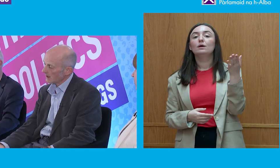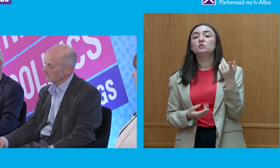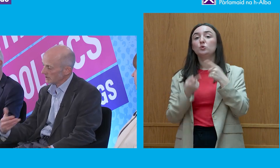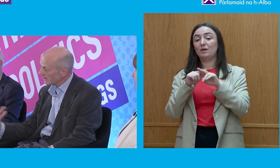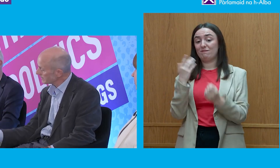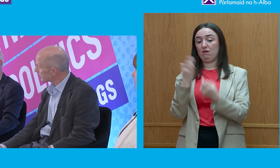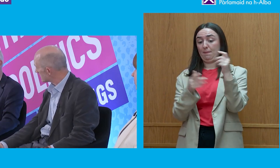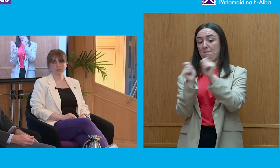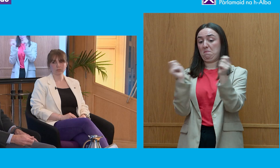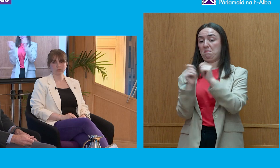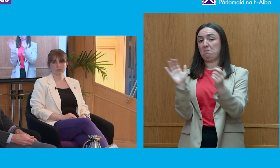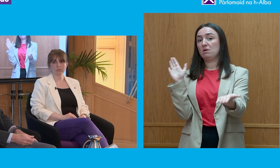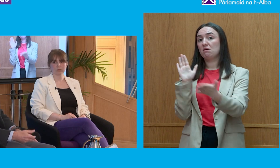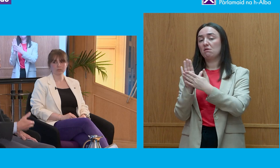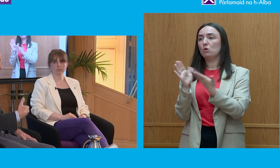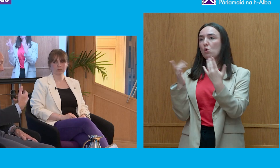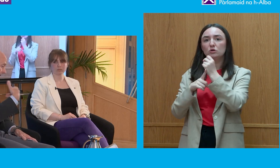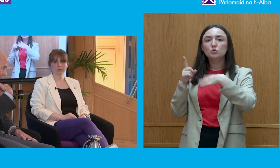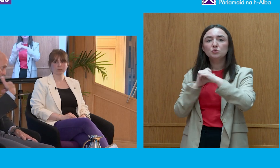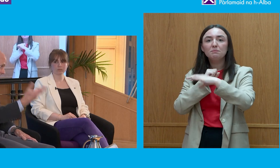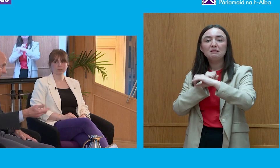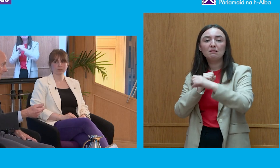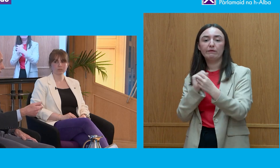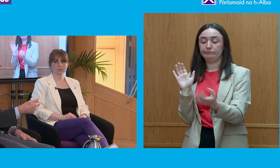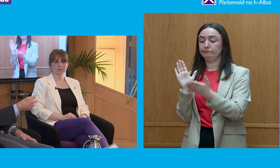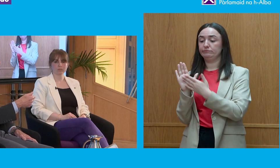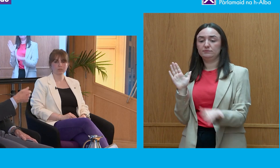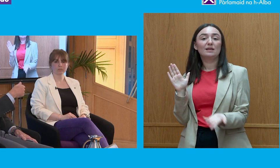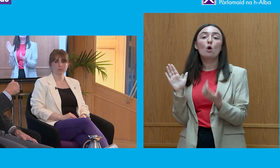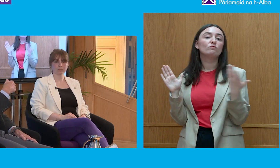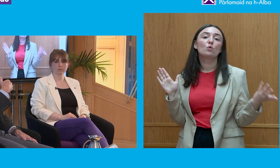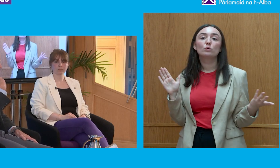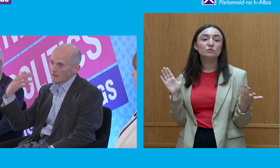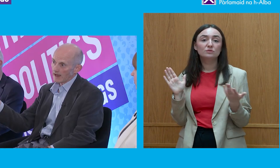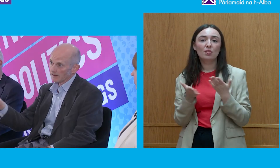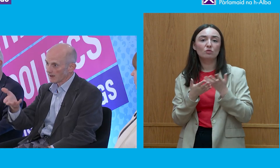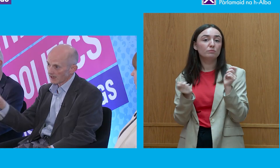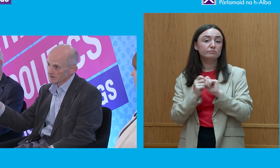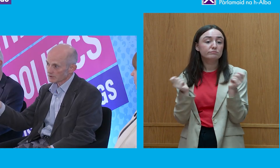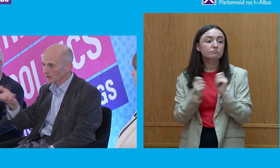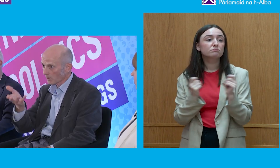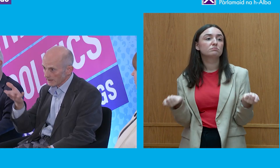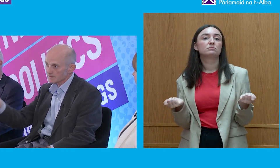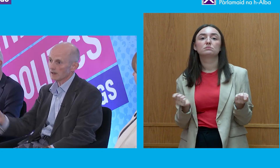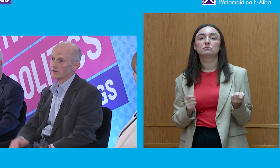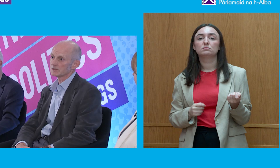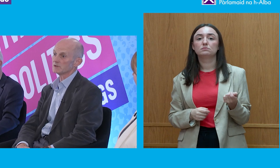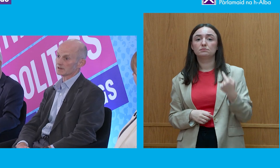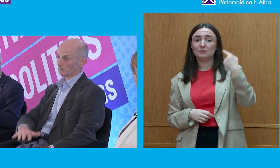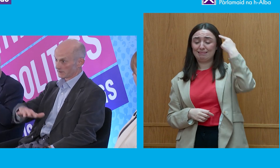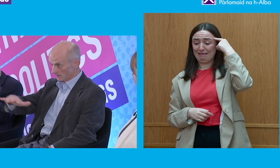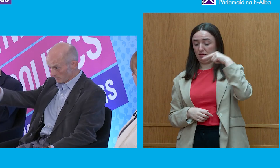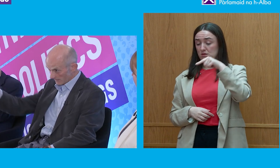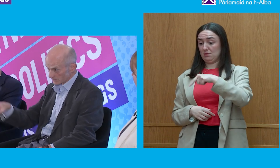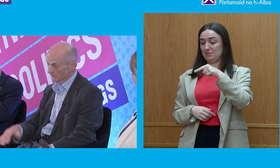mediated through social media and indeed the print press and that then allows them to equate those